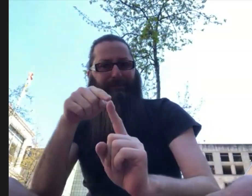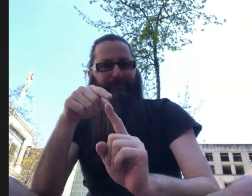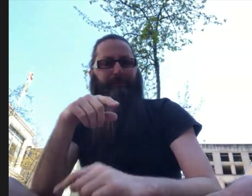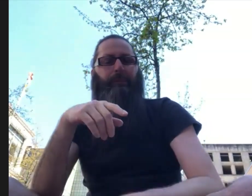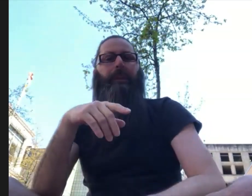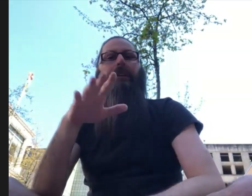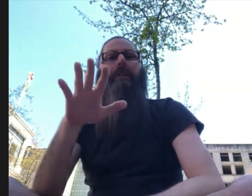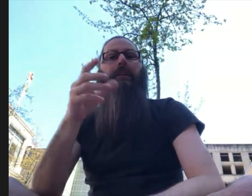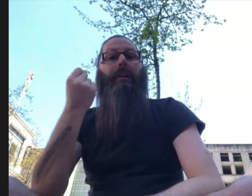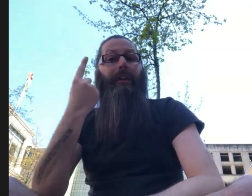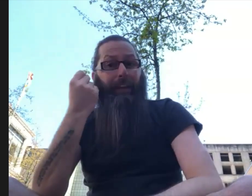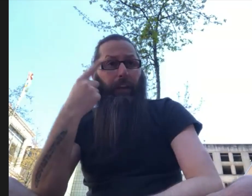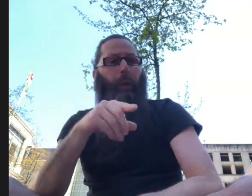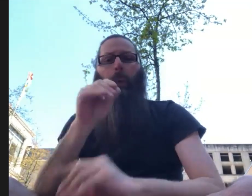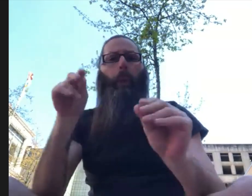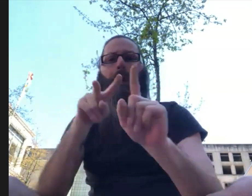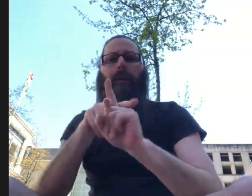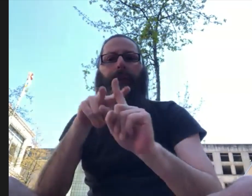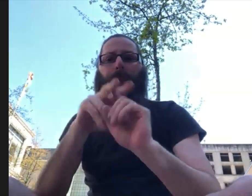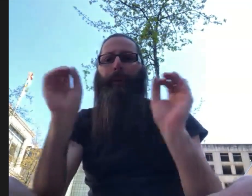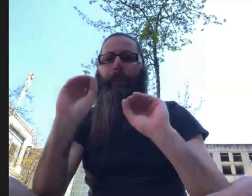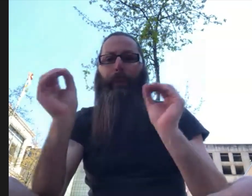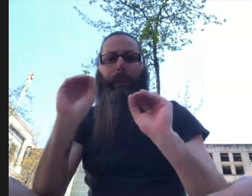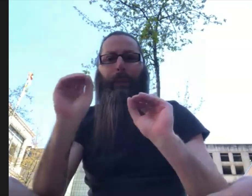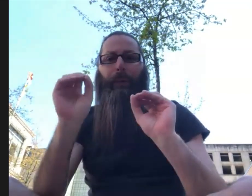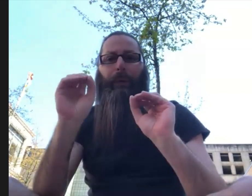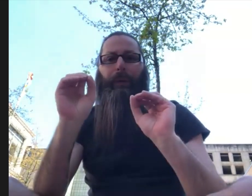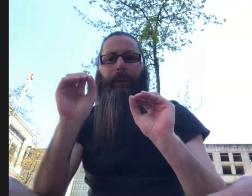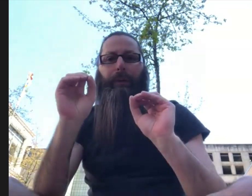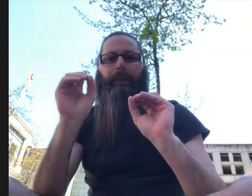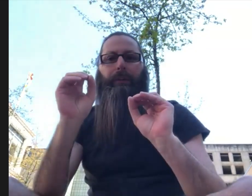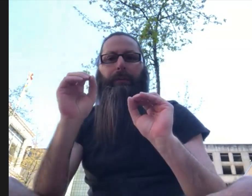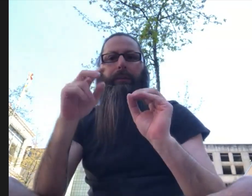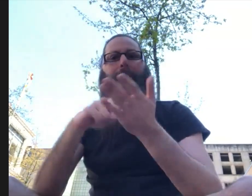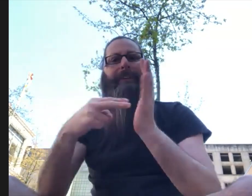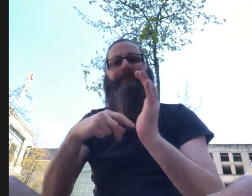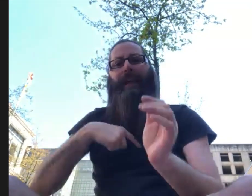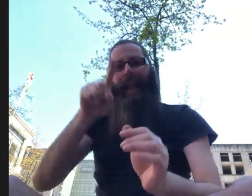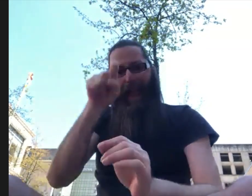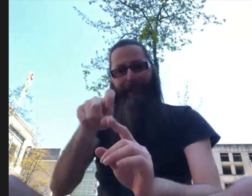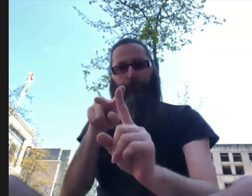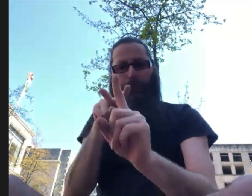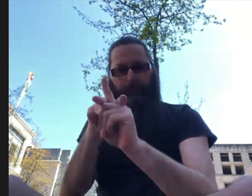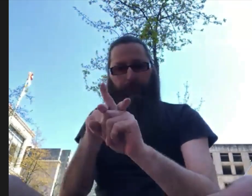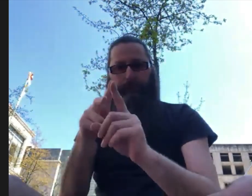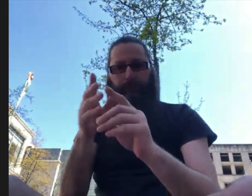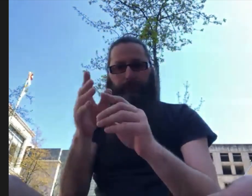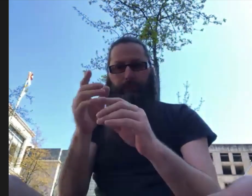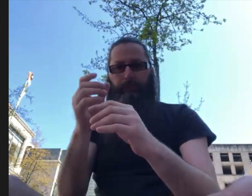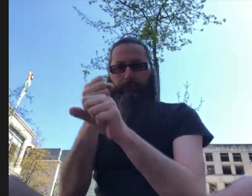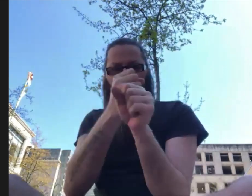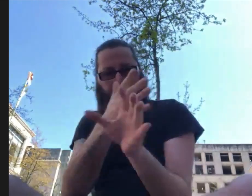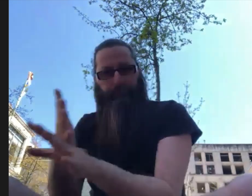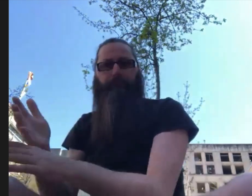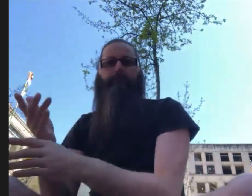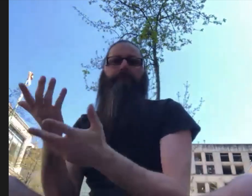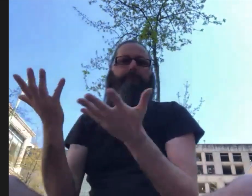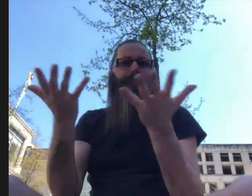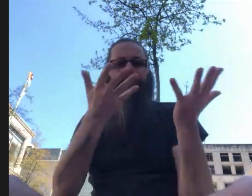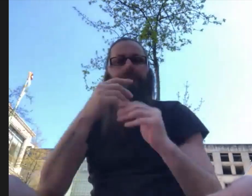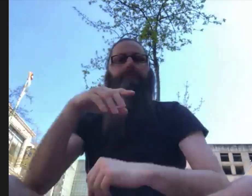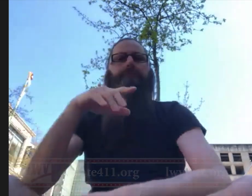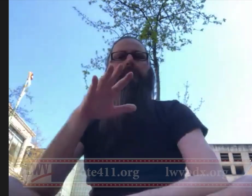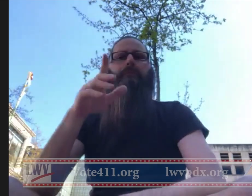affected by COVID-19, a lot of free Wi-Fi that community members use is now no longer accessible. There's also not